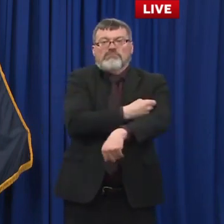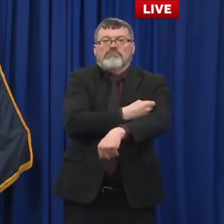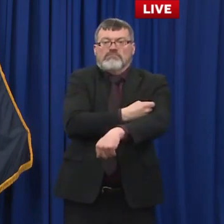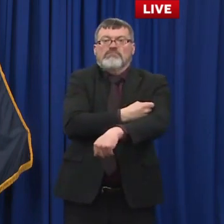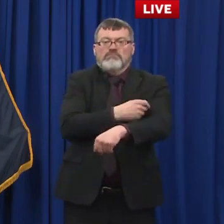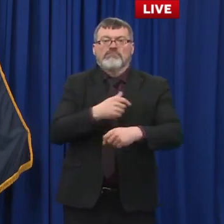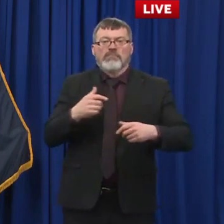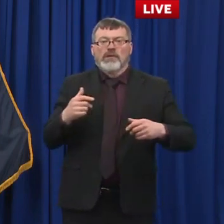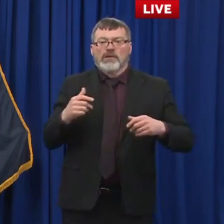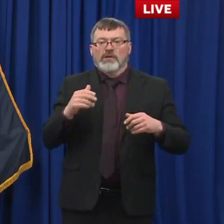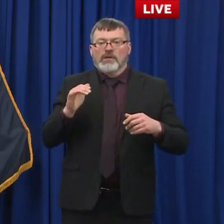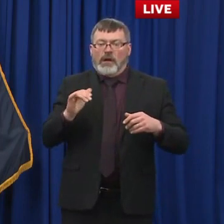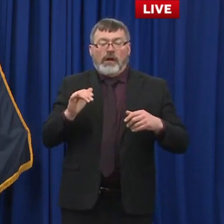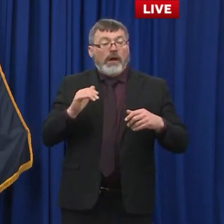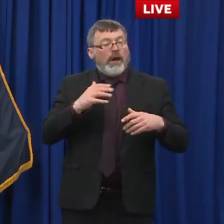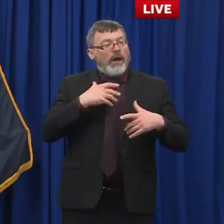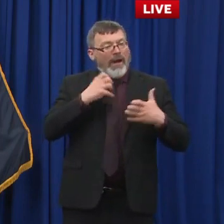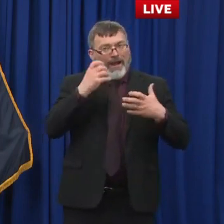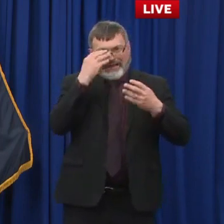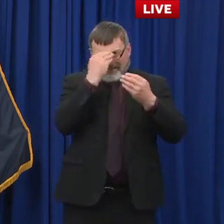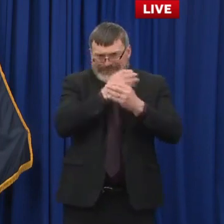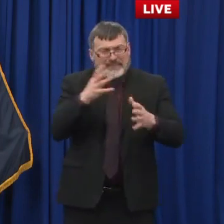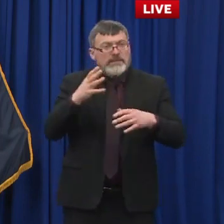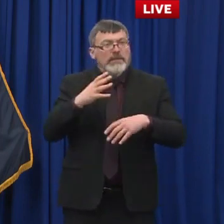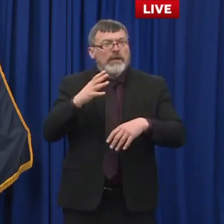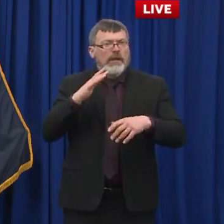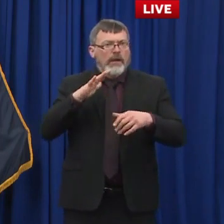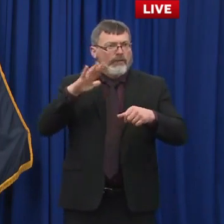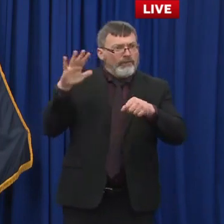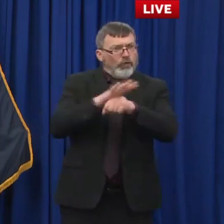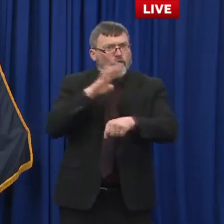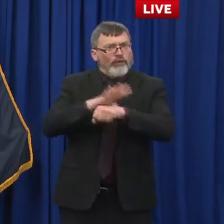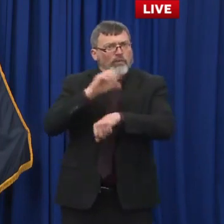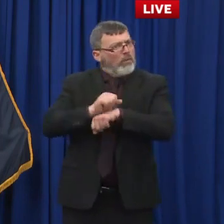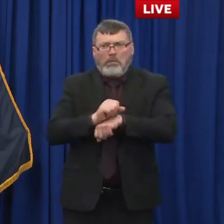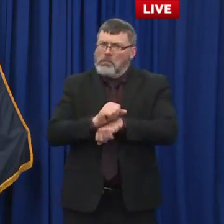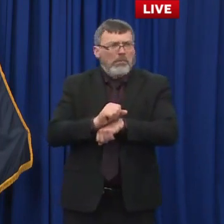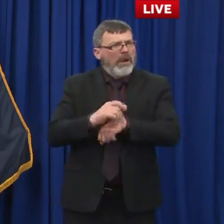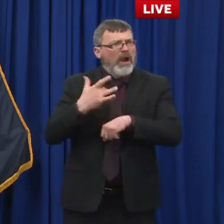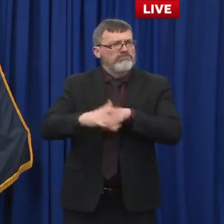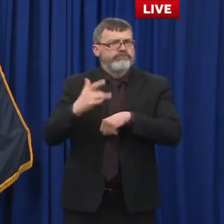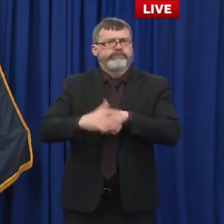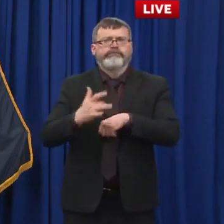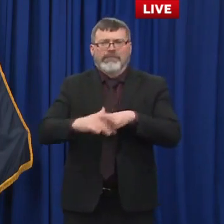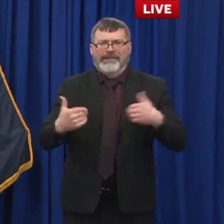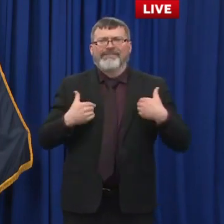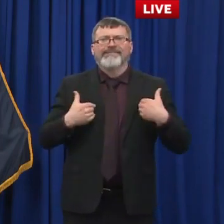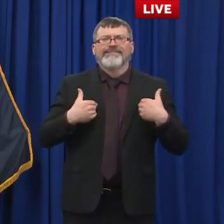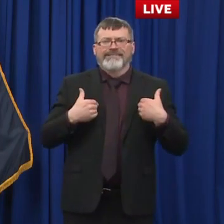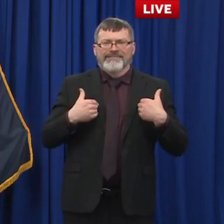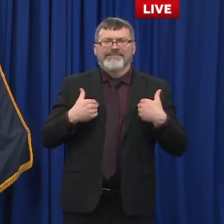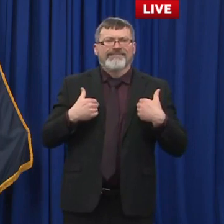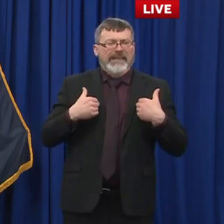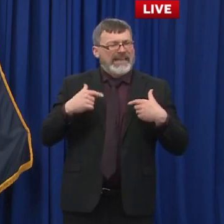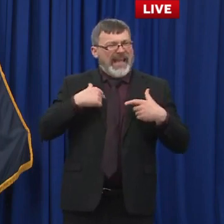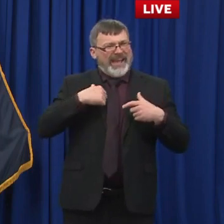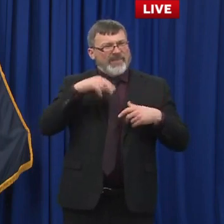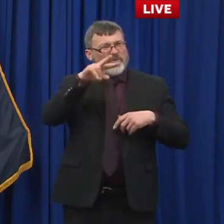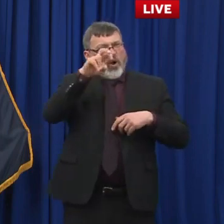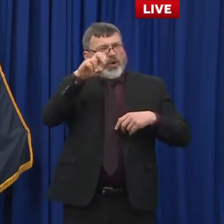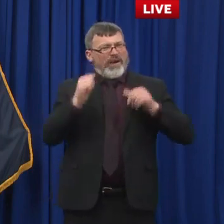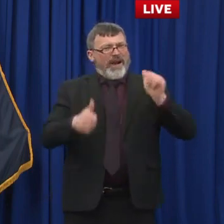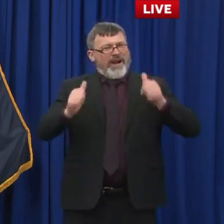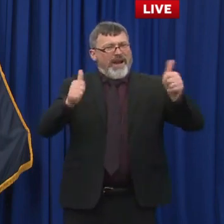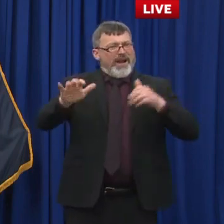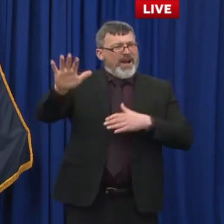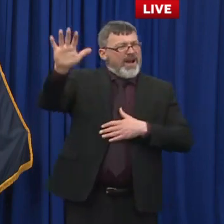our state at over 200 different locations where you can get vaccinated. This weekend, we do have a super site event at